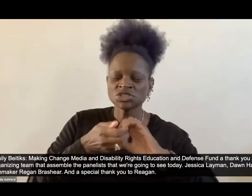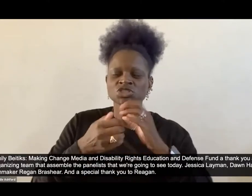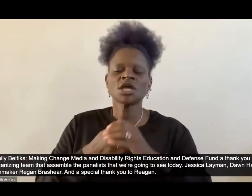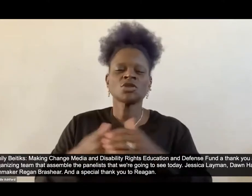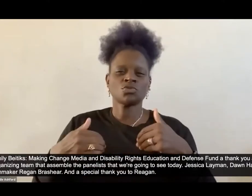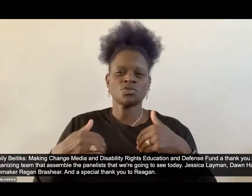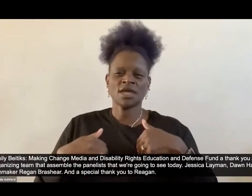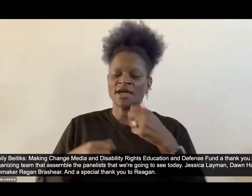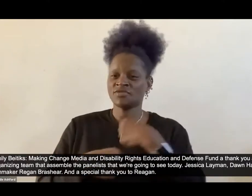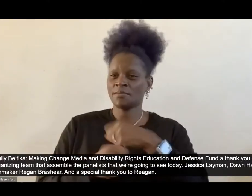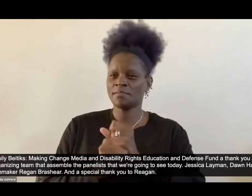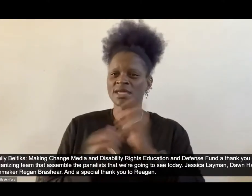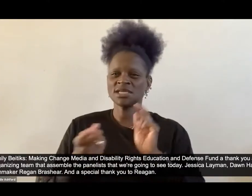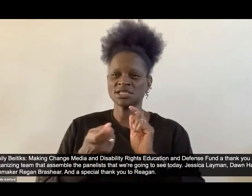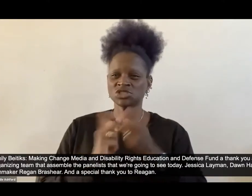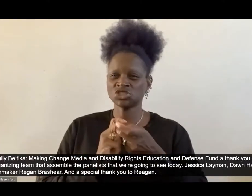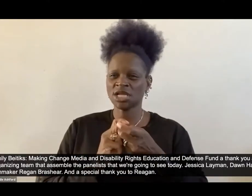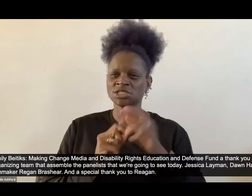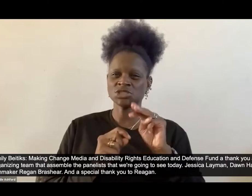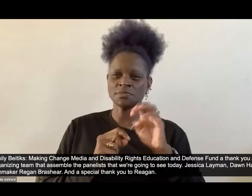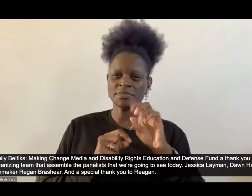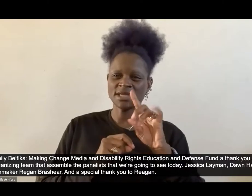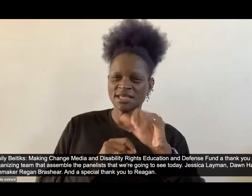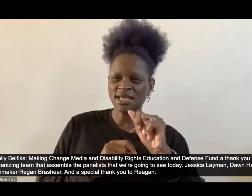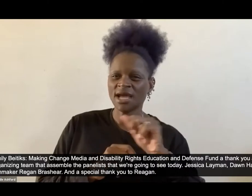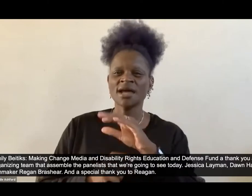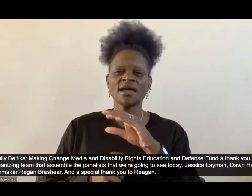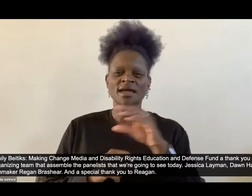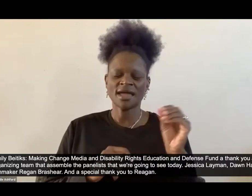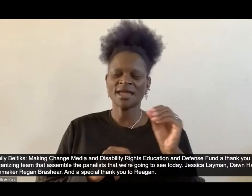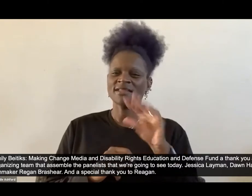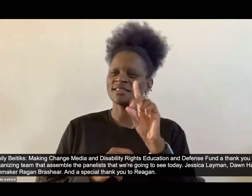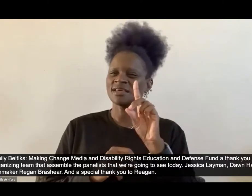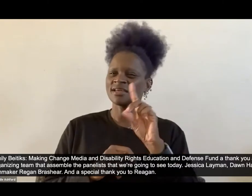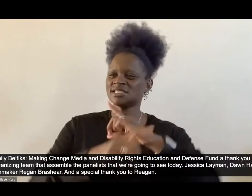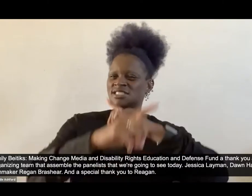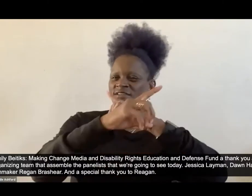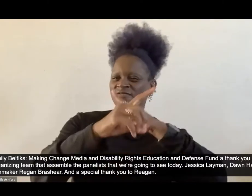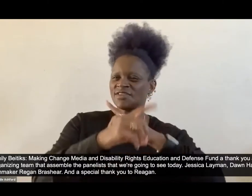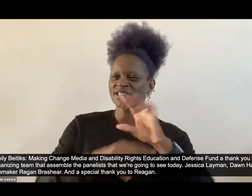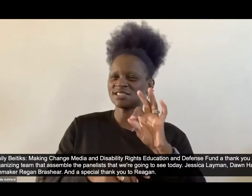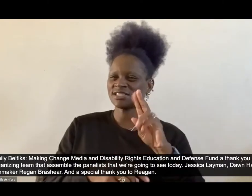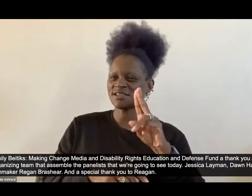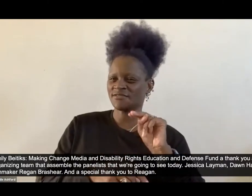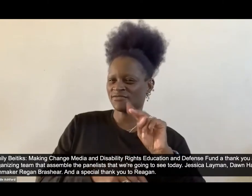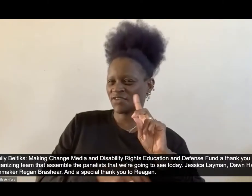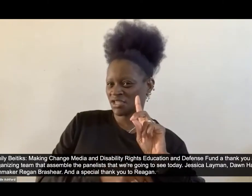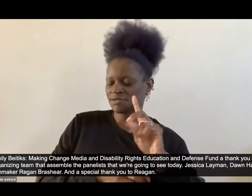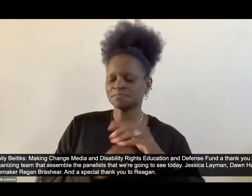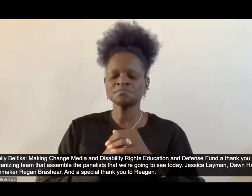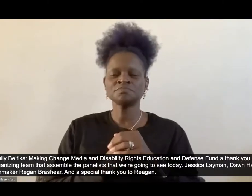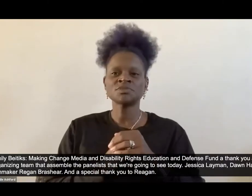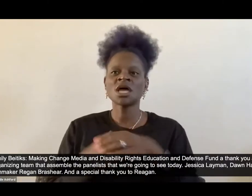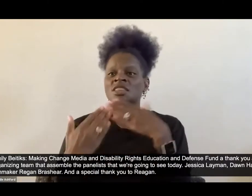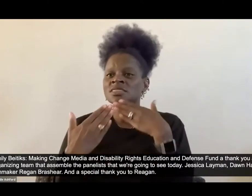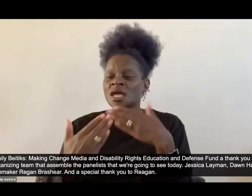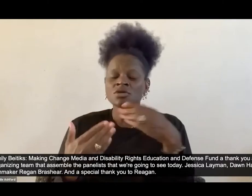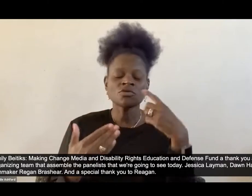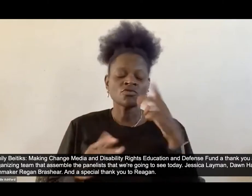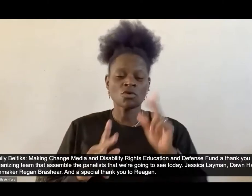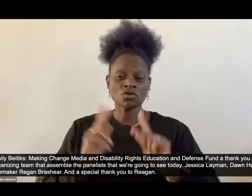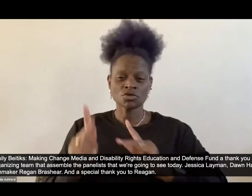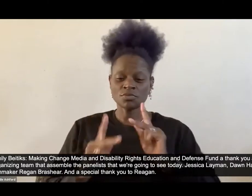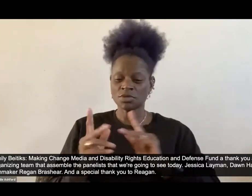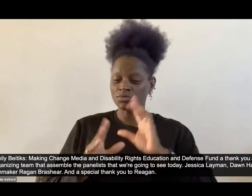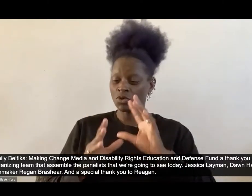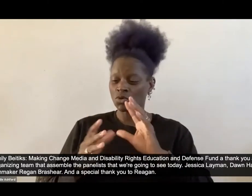and Disability Rights Education and Defense Fund. A thank you as well to the organizing team